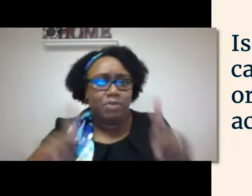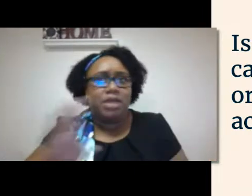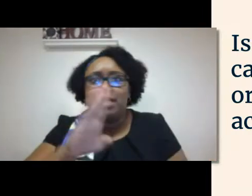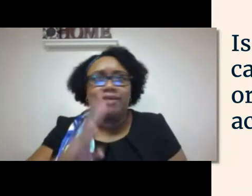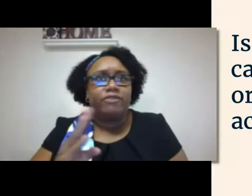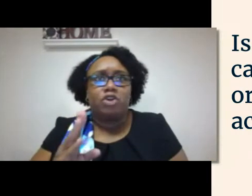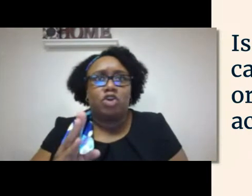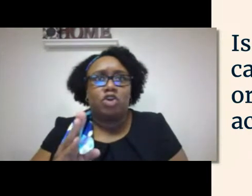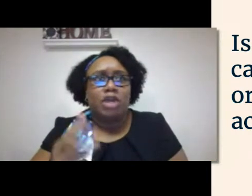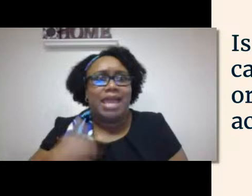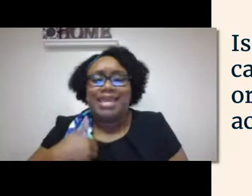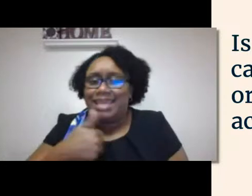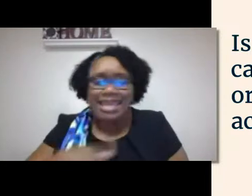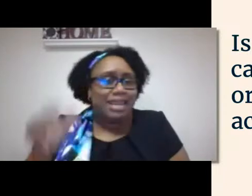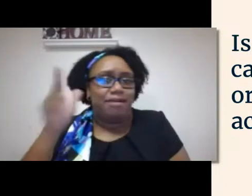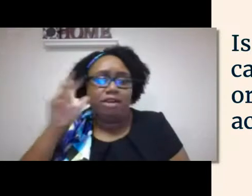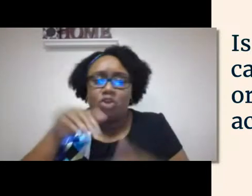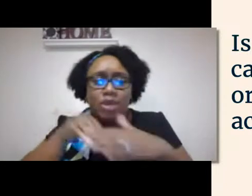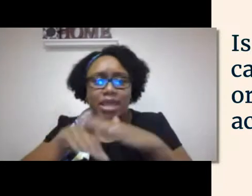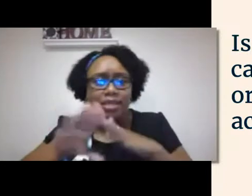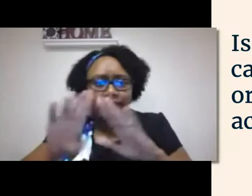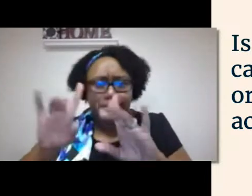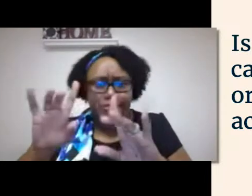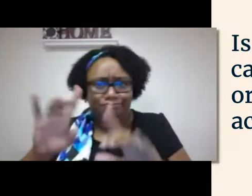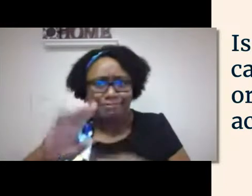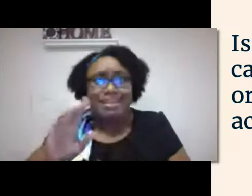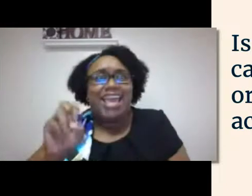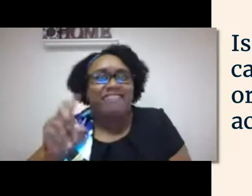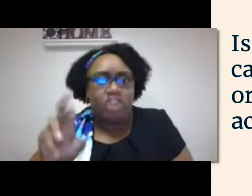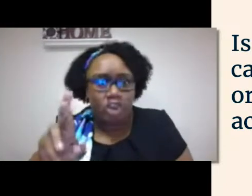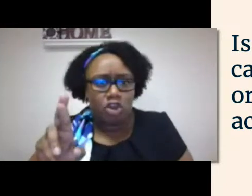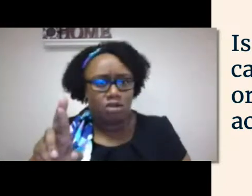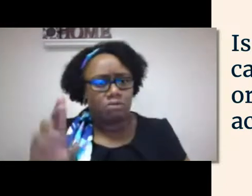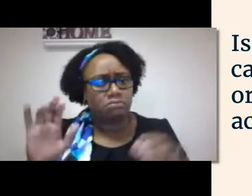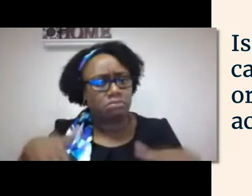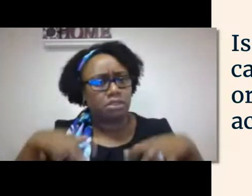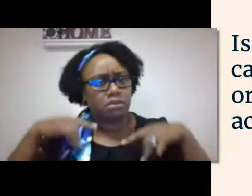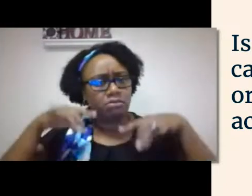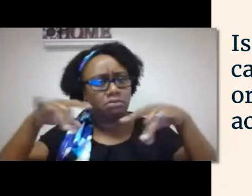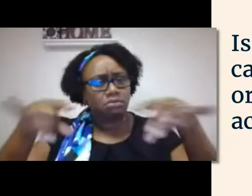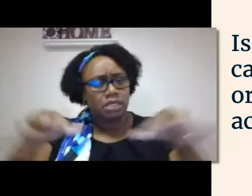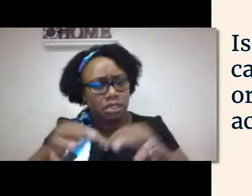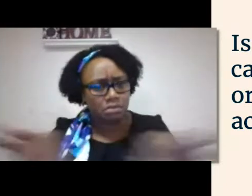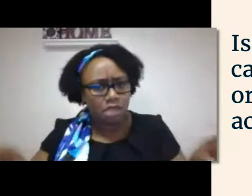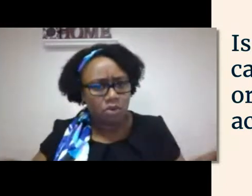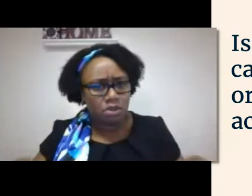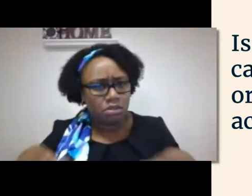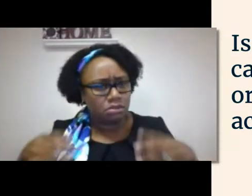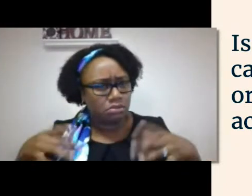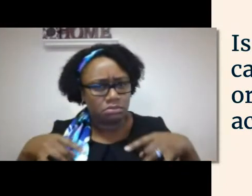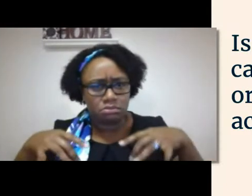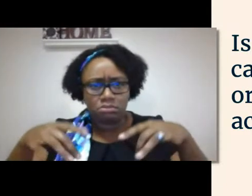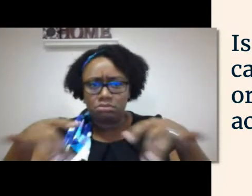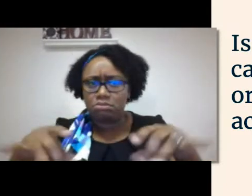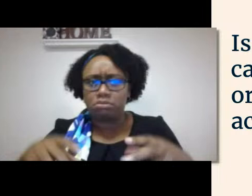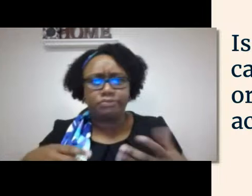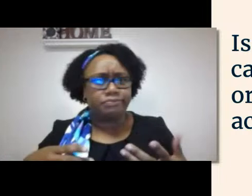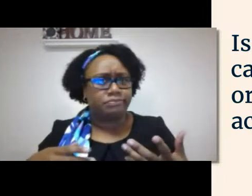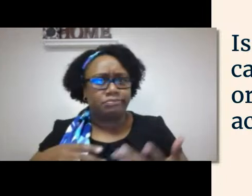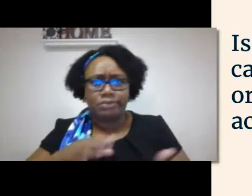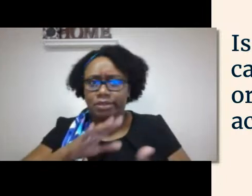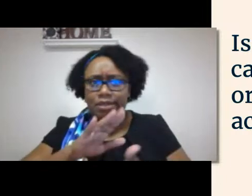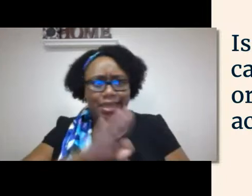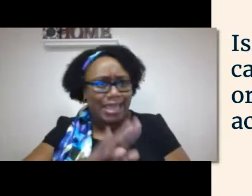We, at this point, know that there are tons of deaf people that have never, ever, ever had